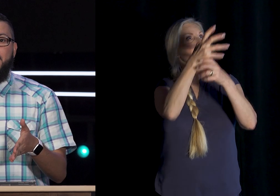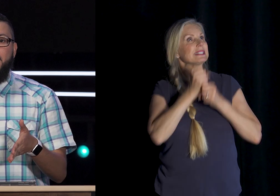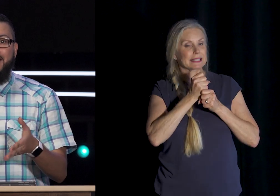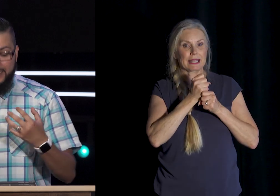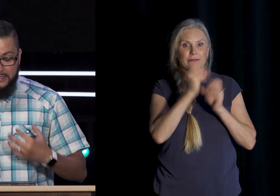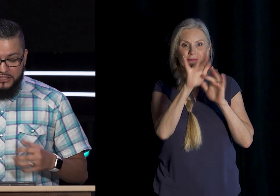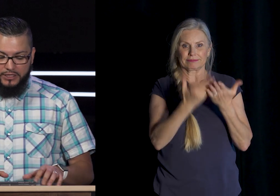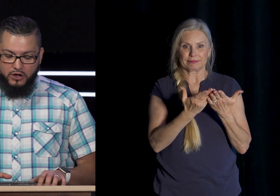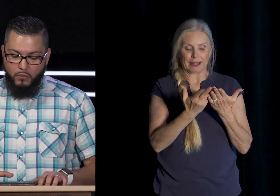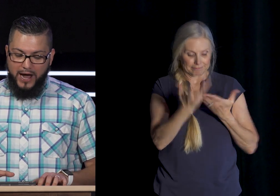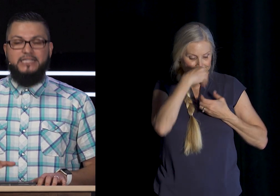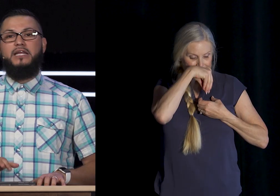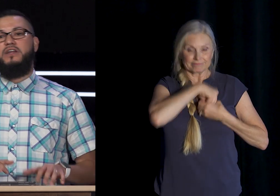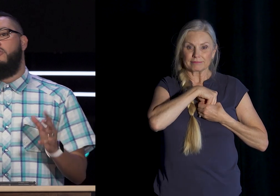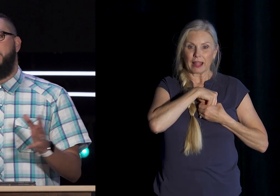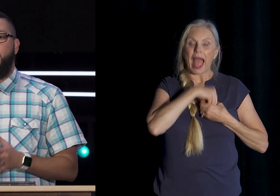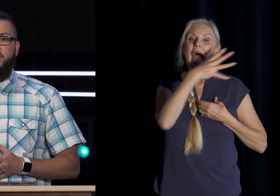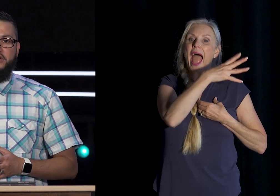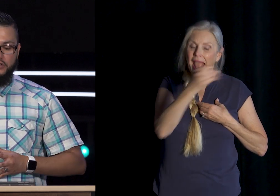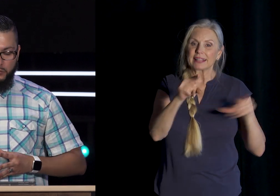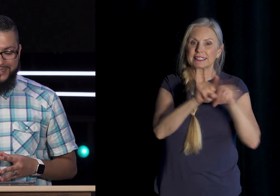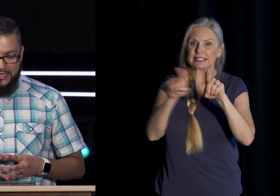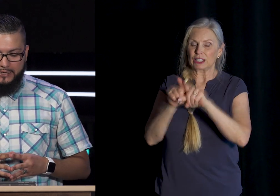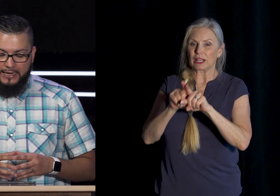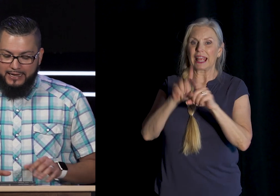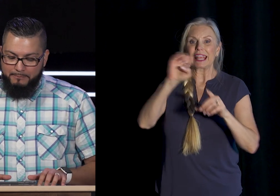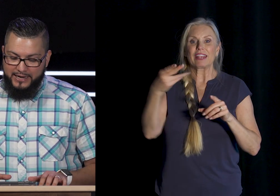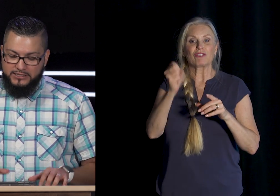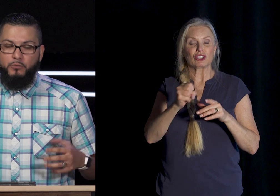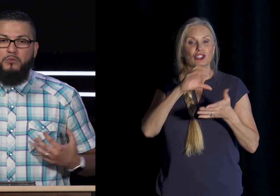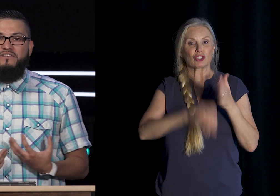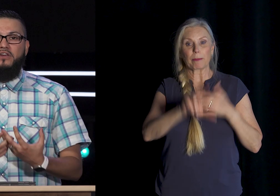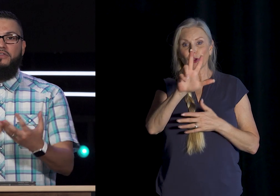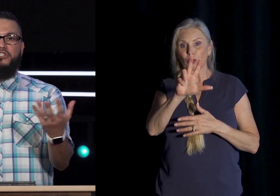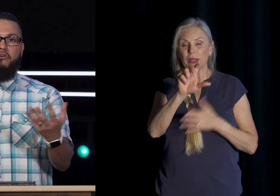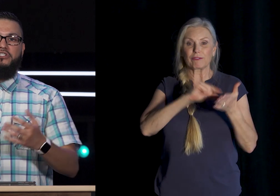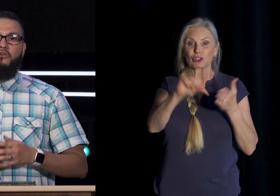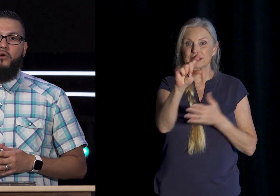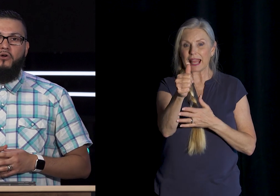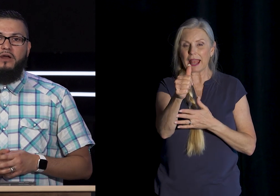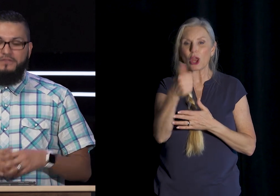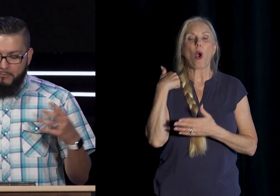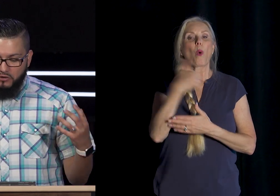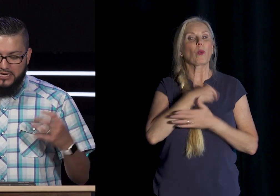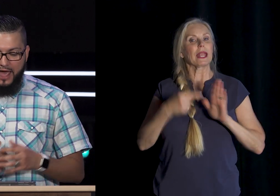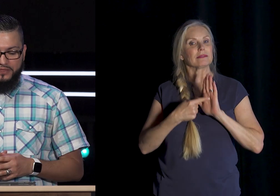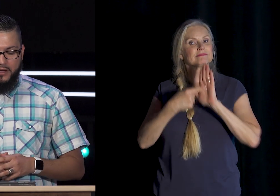In Addition Wise Living According To Ephesians 3 10 Means That We Reveal The Church To The World The Multi Ethnic